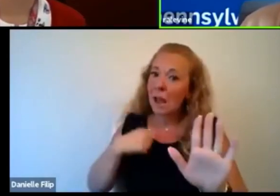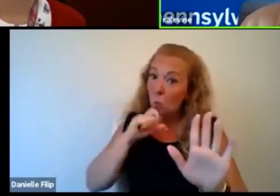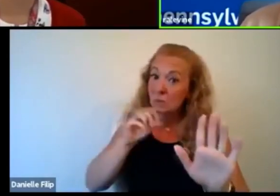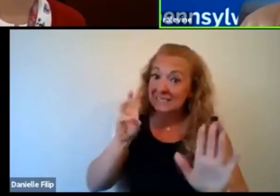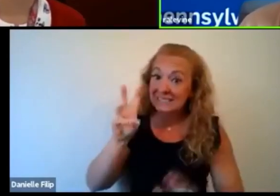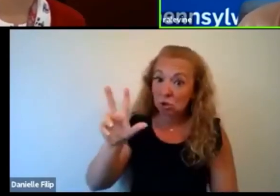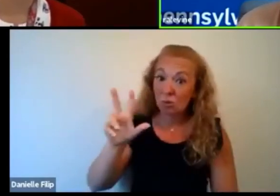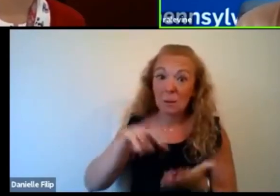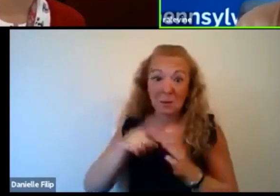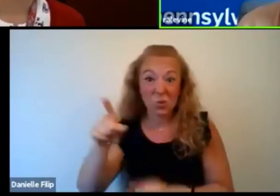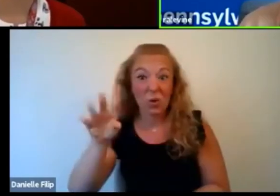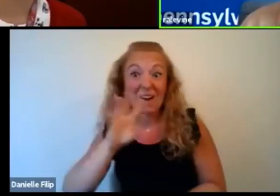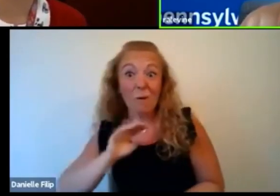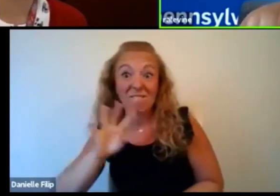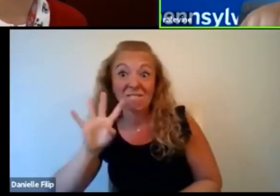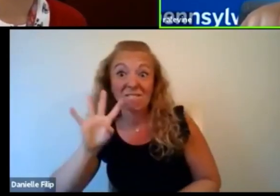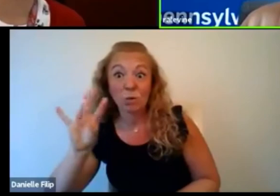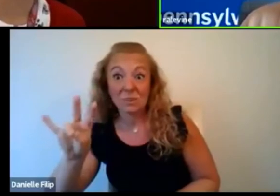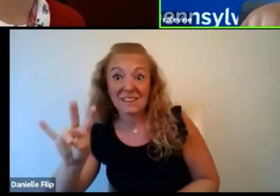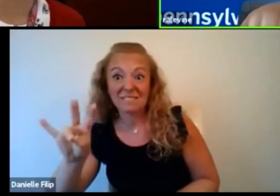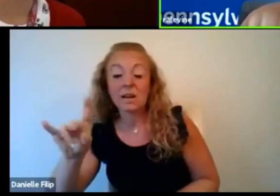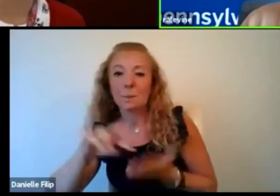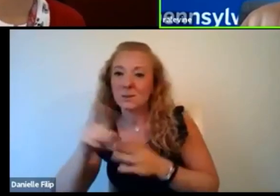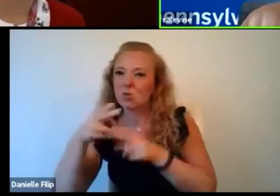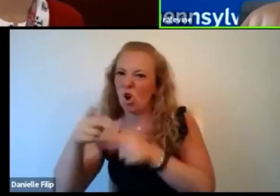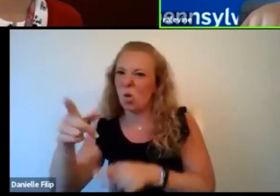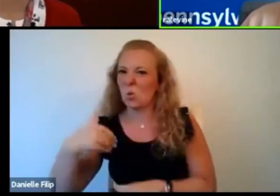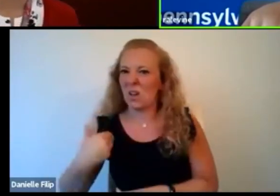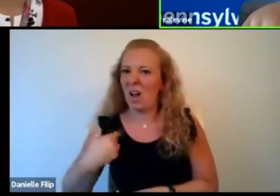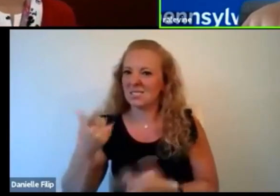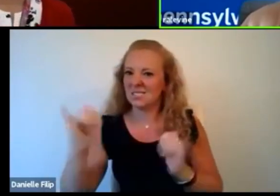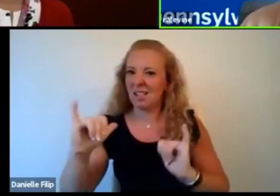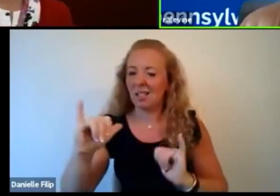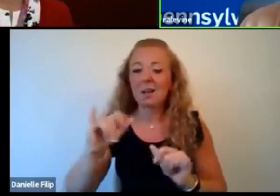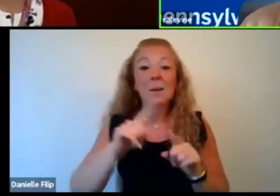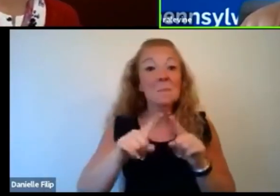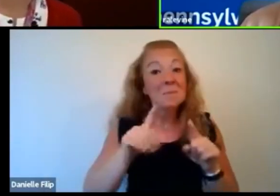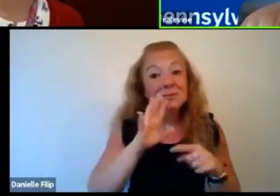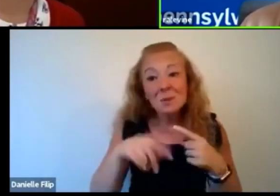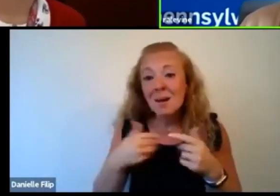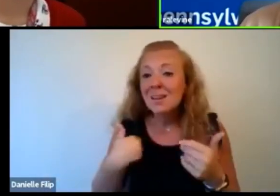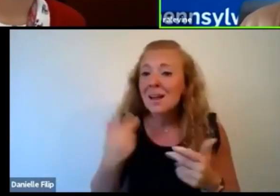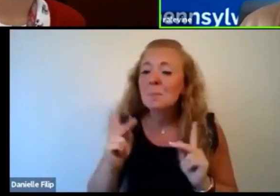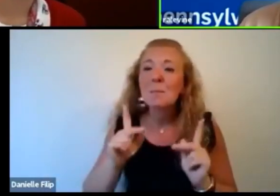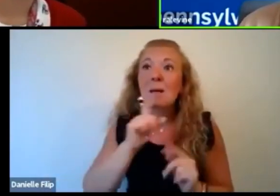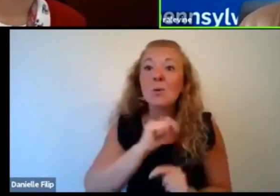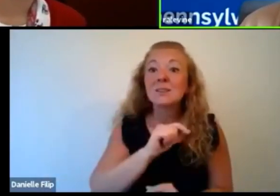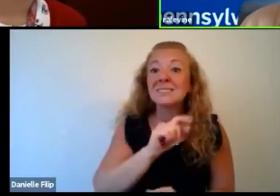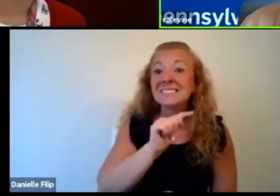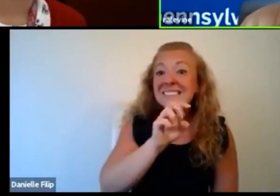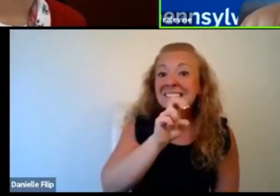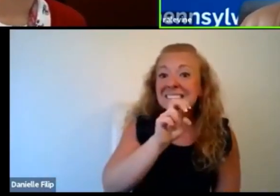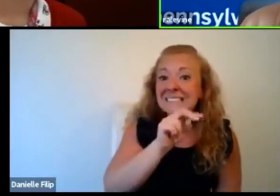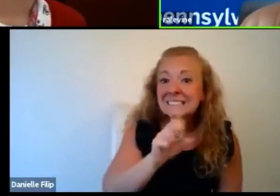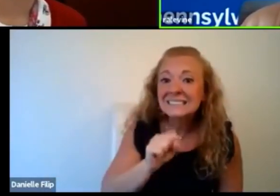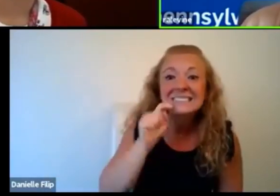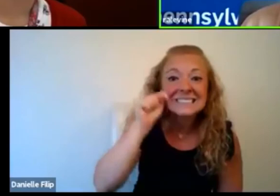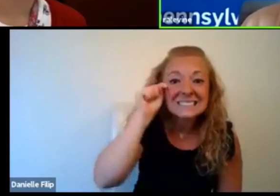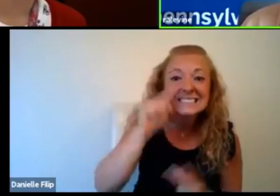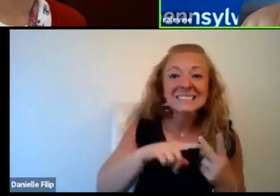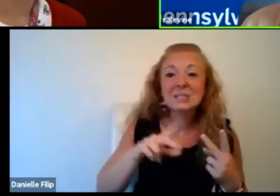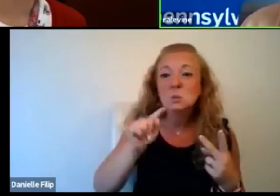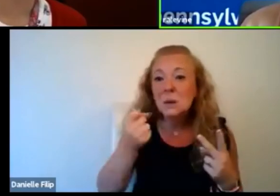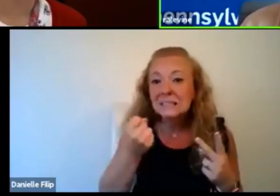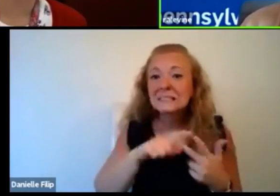47, you're still a young person to me, but, um, but, um, you know, we're talking young people in their late teens, twenties, thirties, uh, who